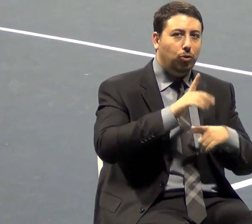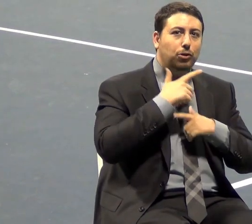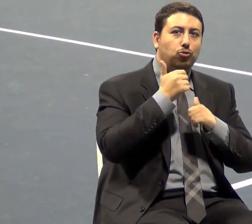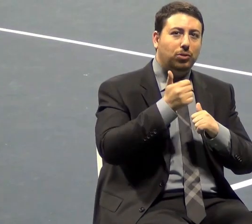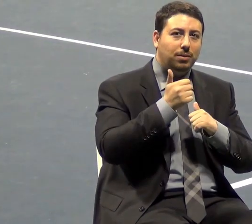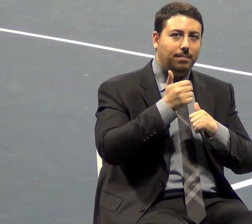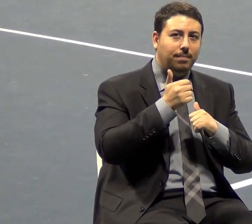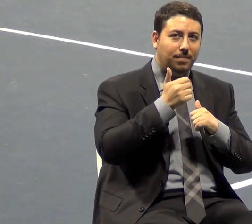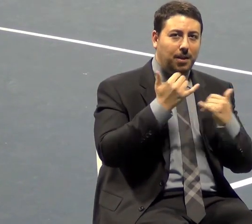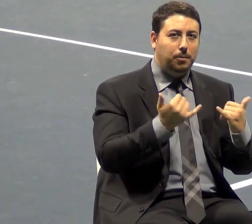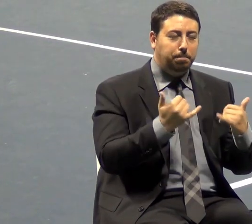conference.